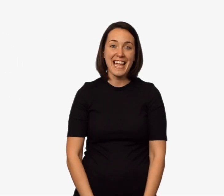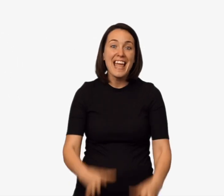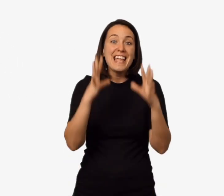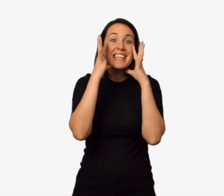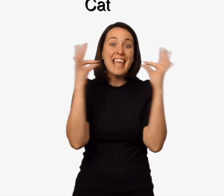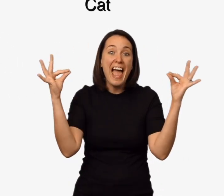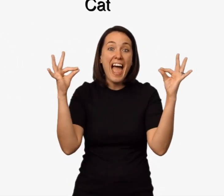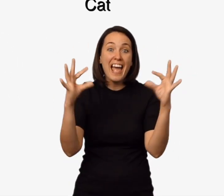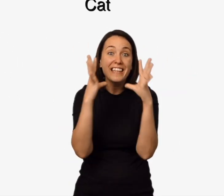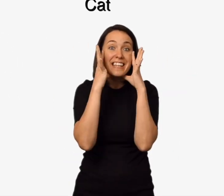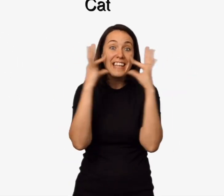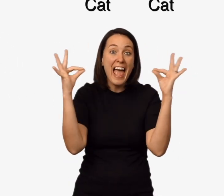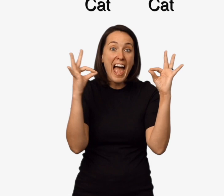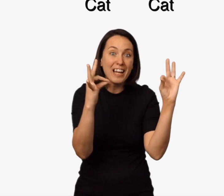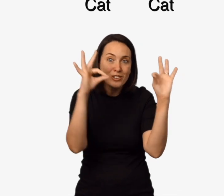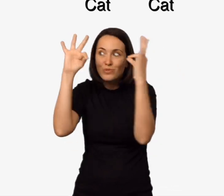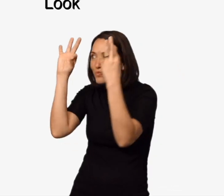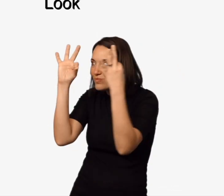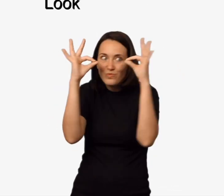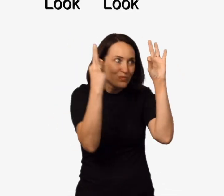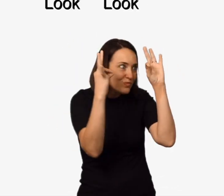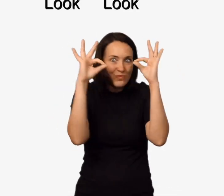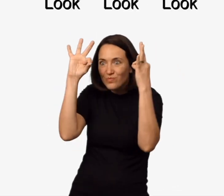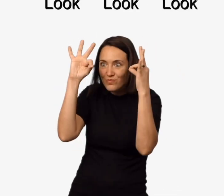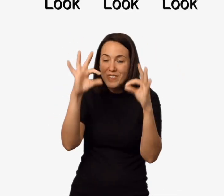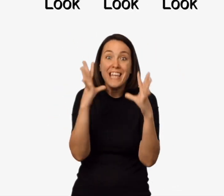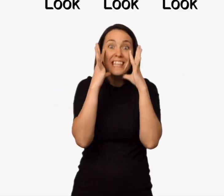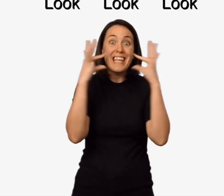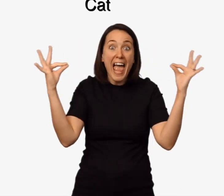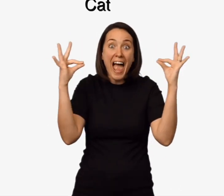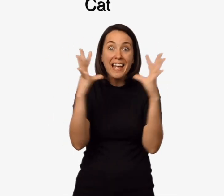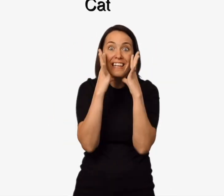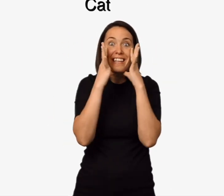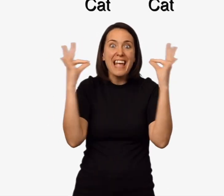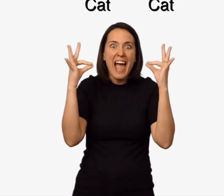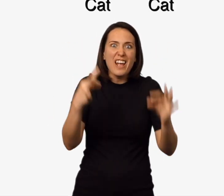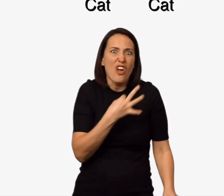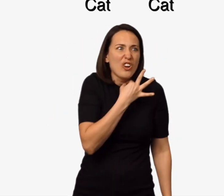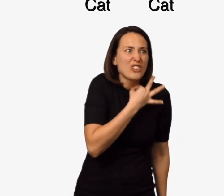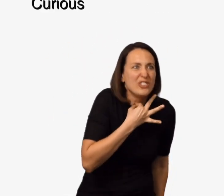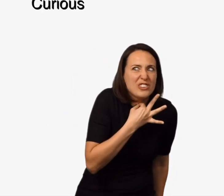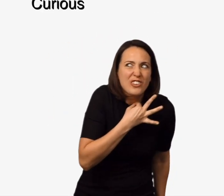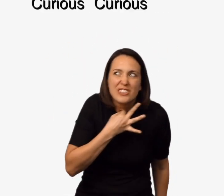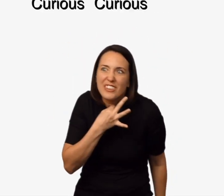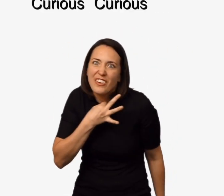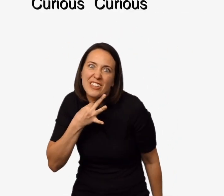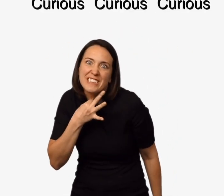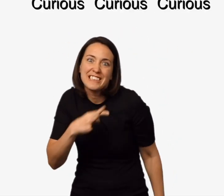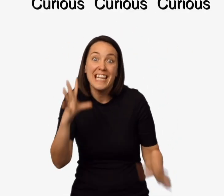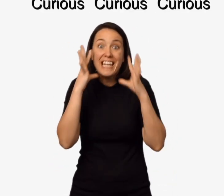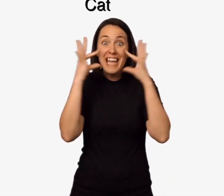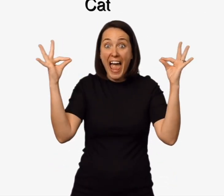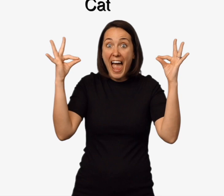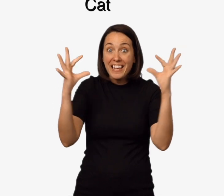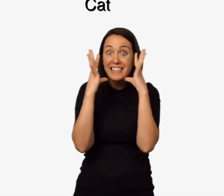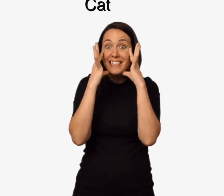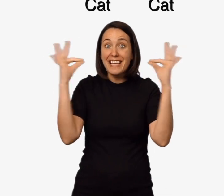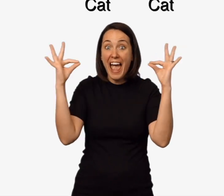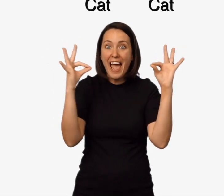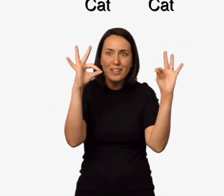Cat, cat, look, look, look, cat, cat, curious, curious, curious, cat, cat,